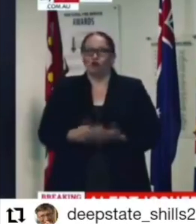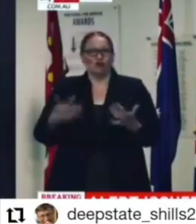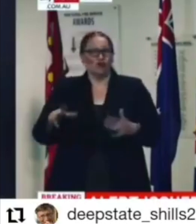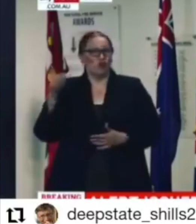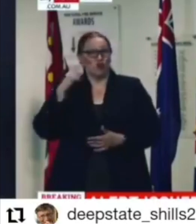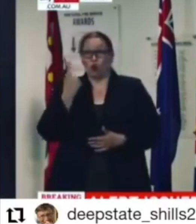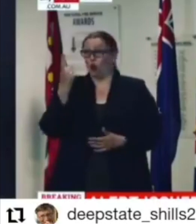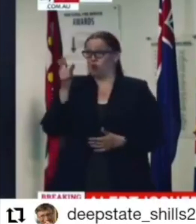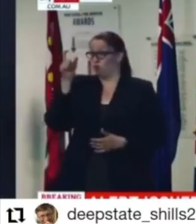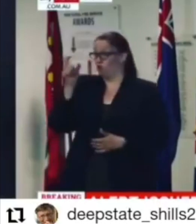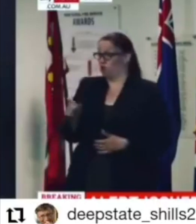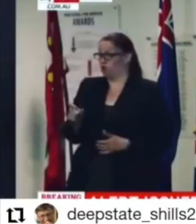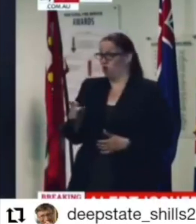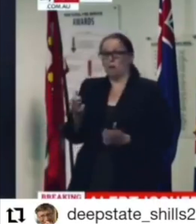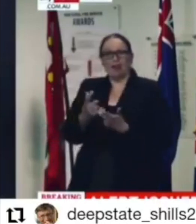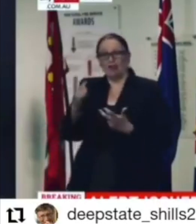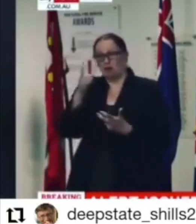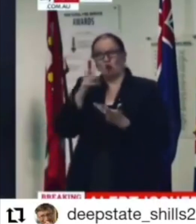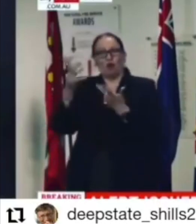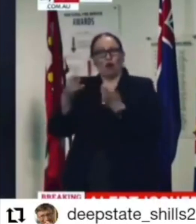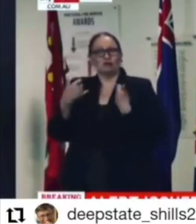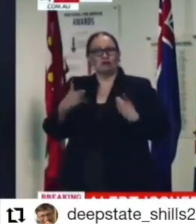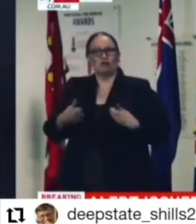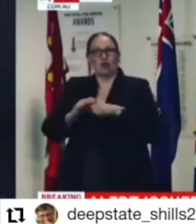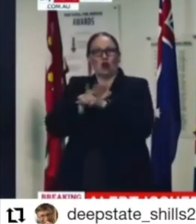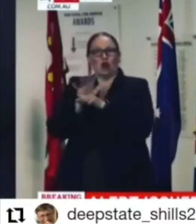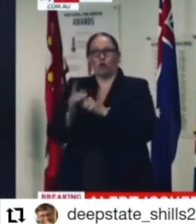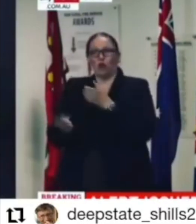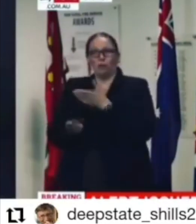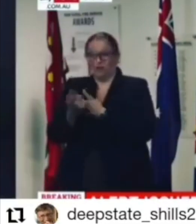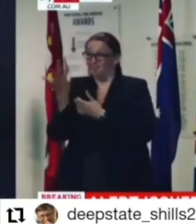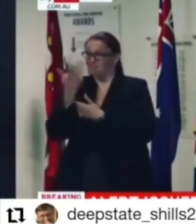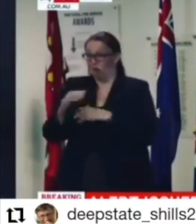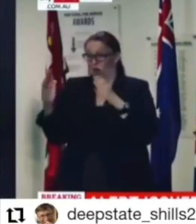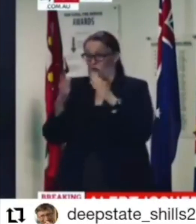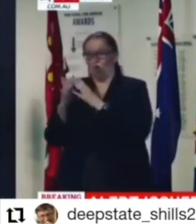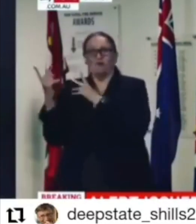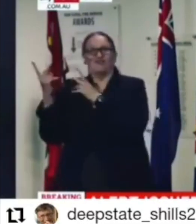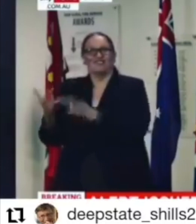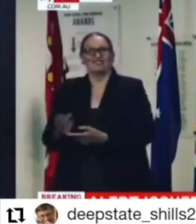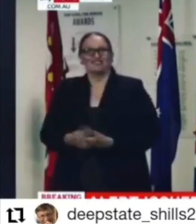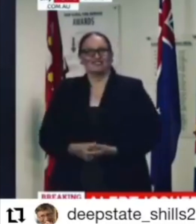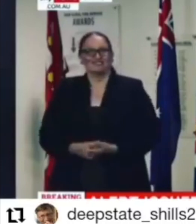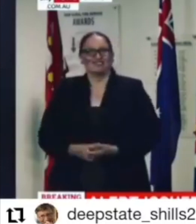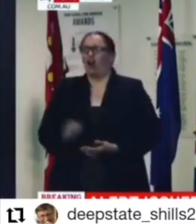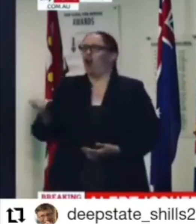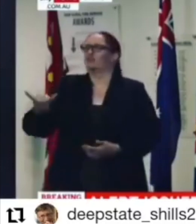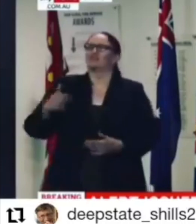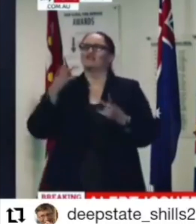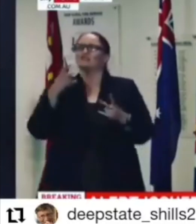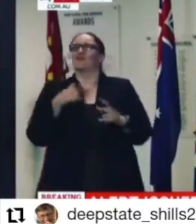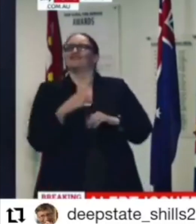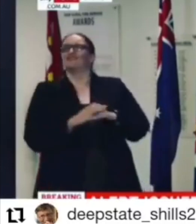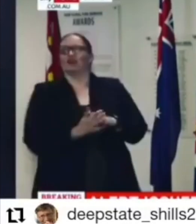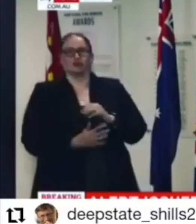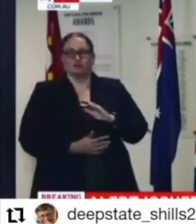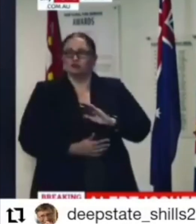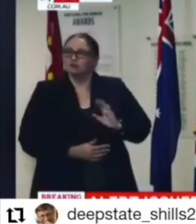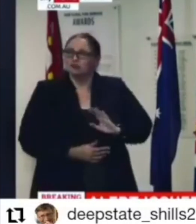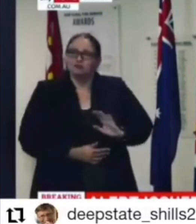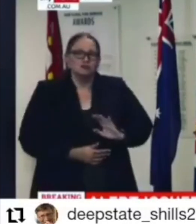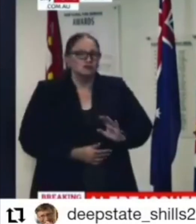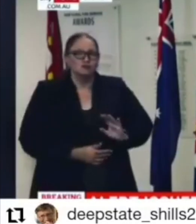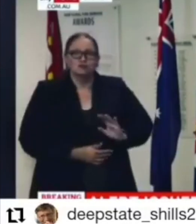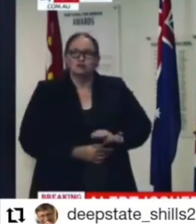one of, or a number of the people who've actually now got the virus, got it in a home situation and we'll hear more detail